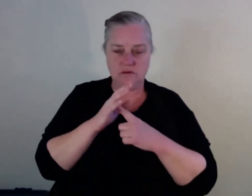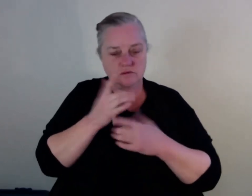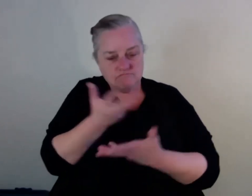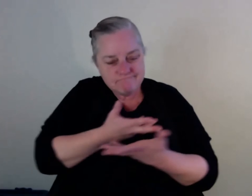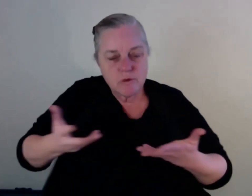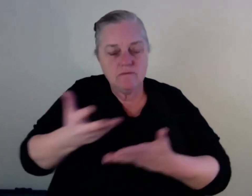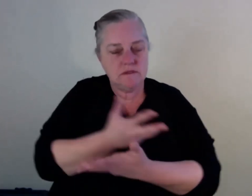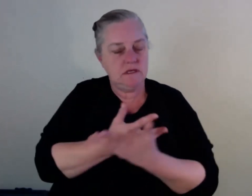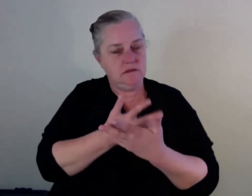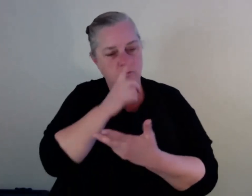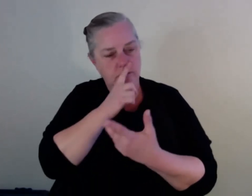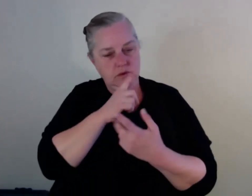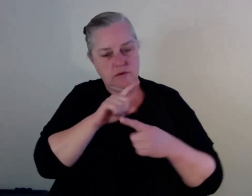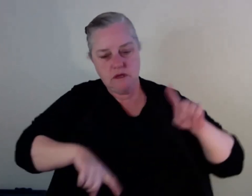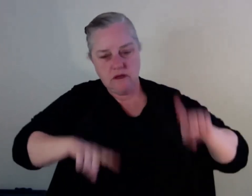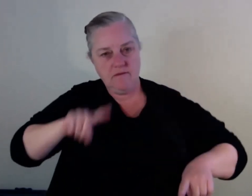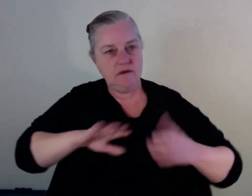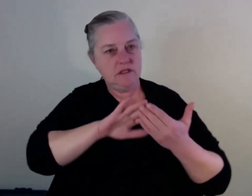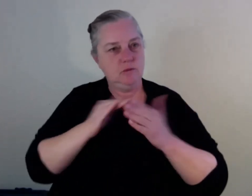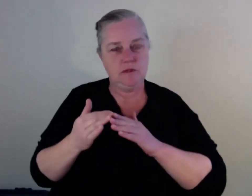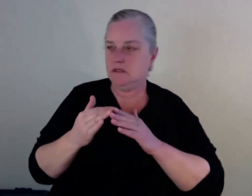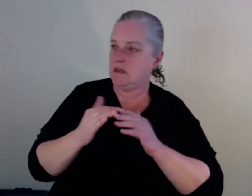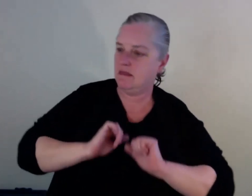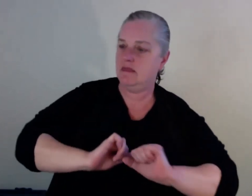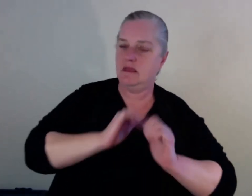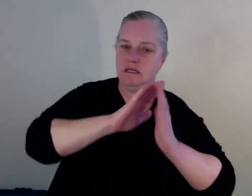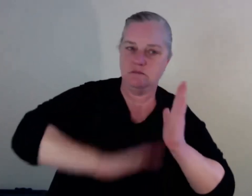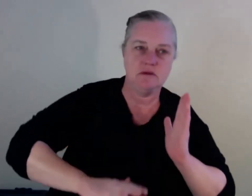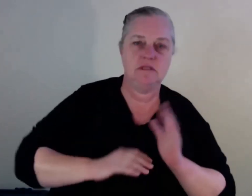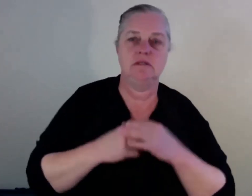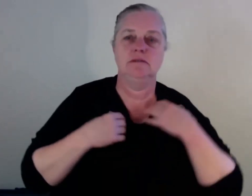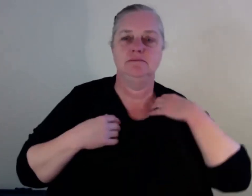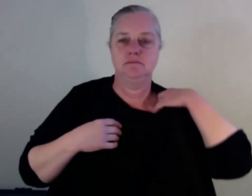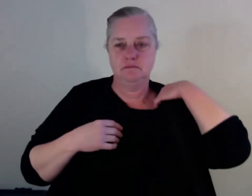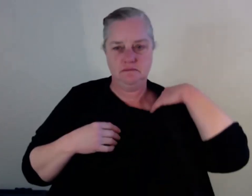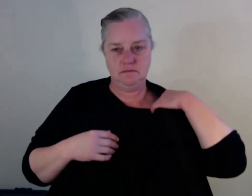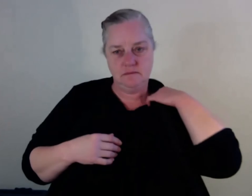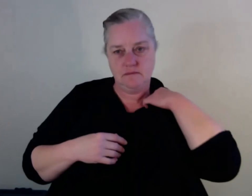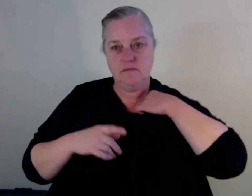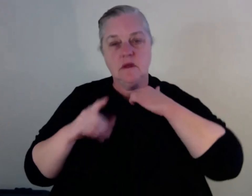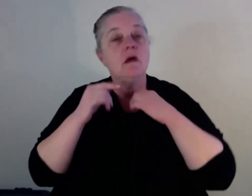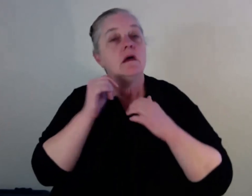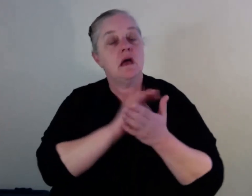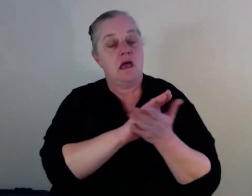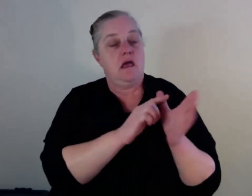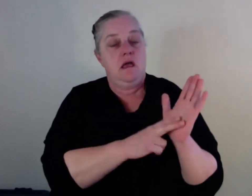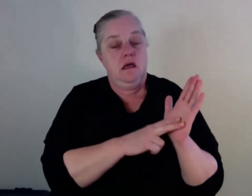Thanks so much, Bass. And I know some of the sort of barriers that we were talking about, folks have talked about there included the